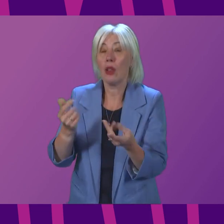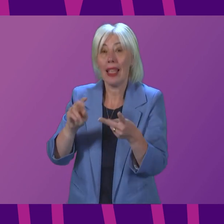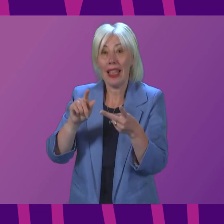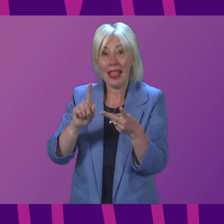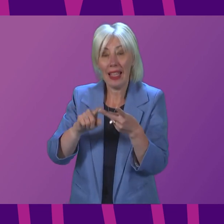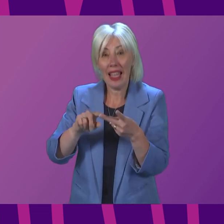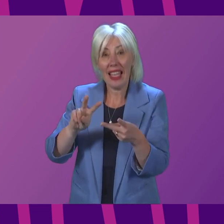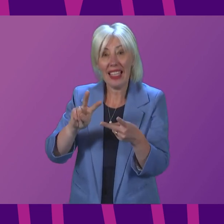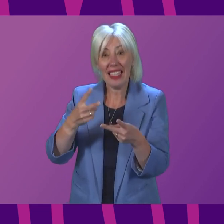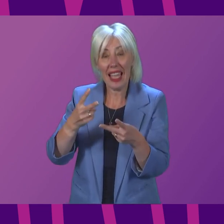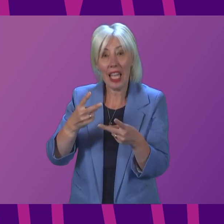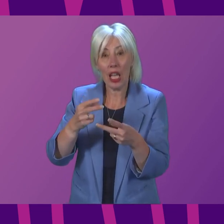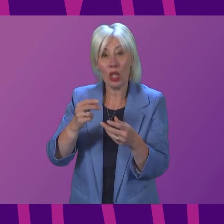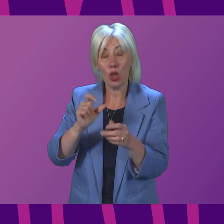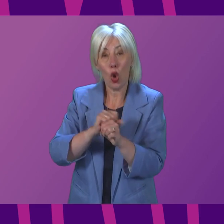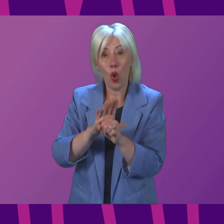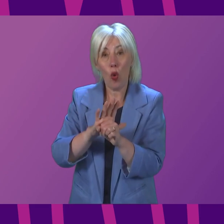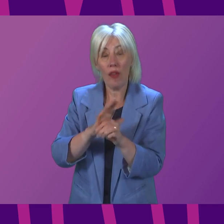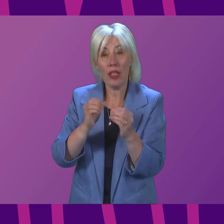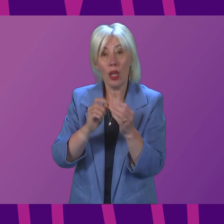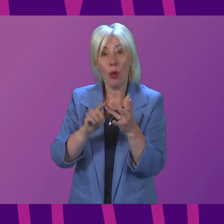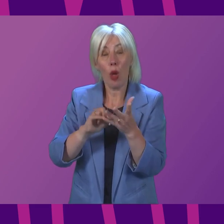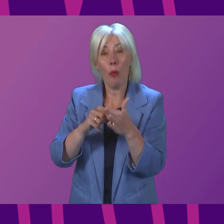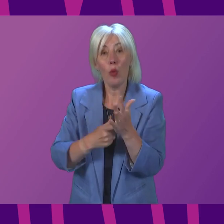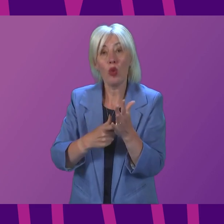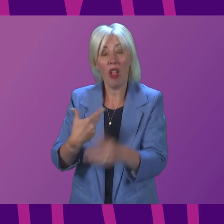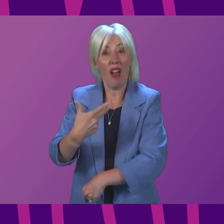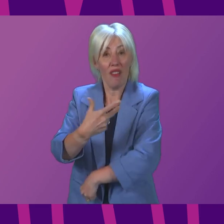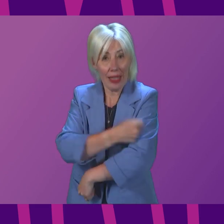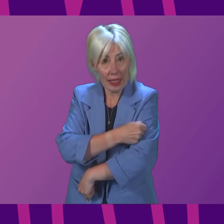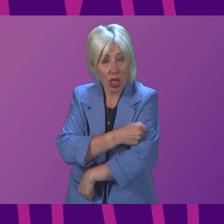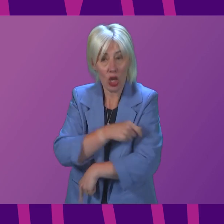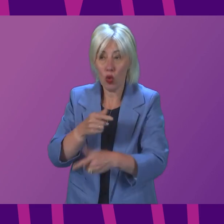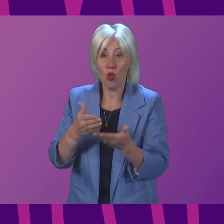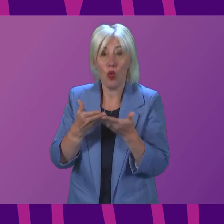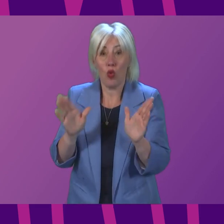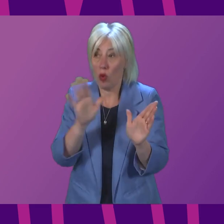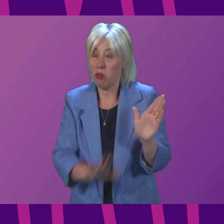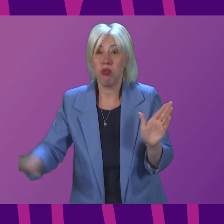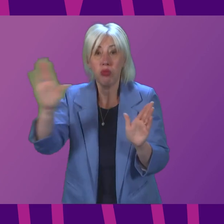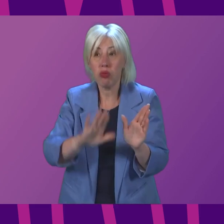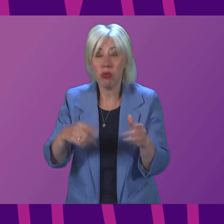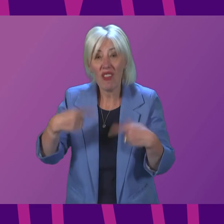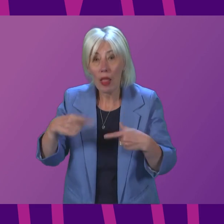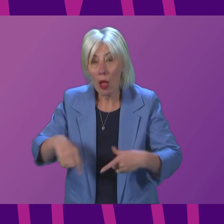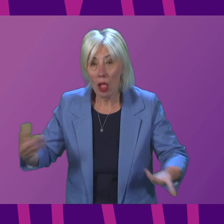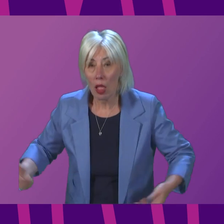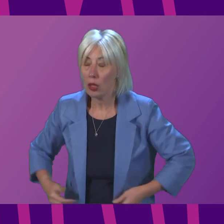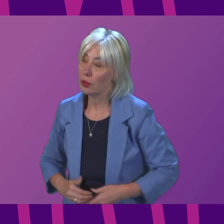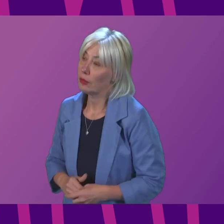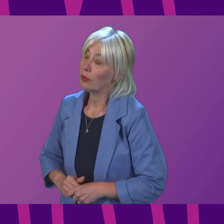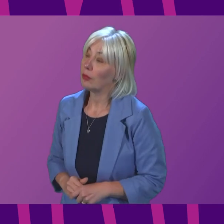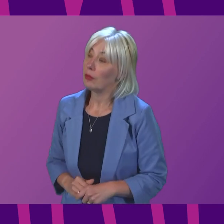COVID booster vaccination will be available to the population as a whole? The First Minister. That's an important